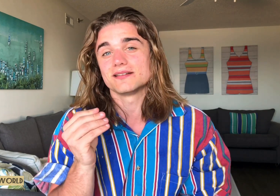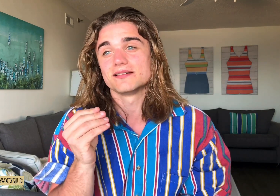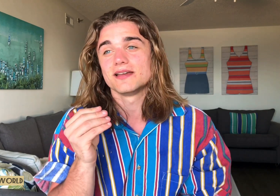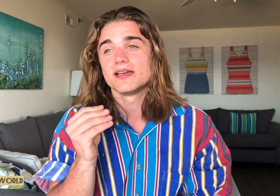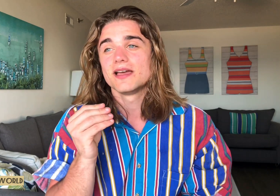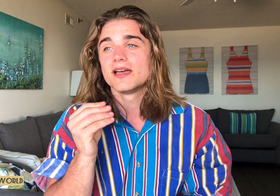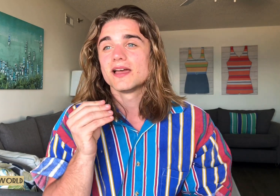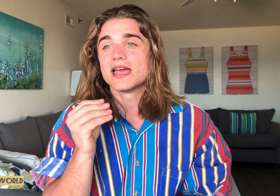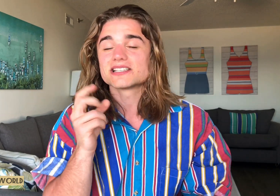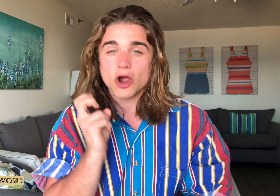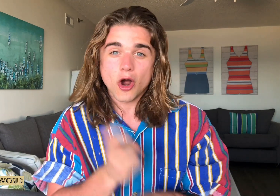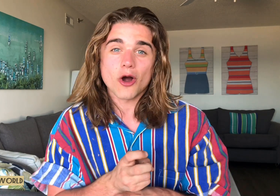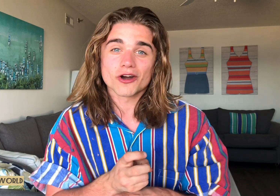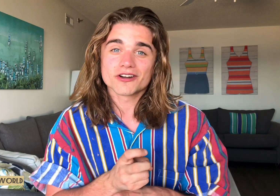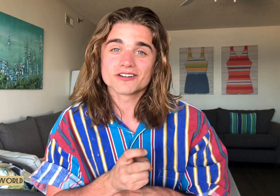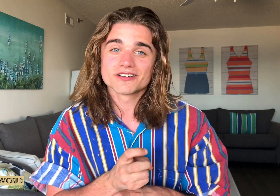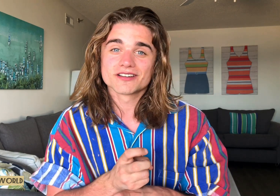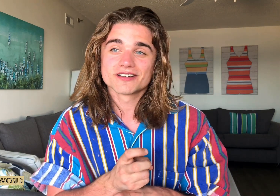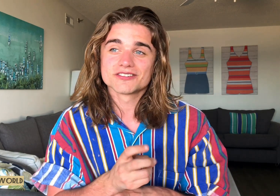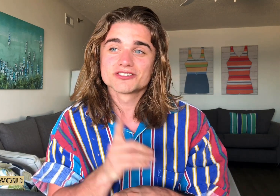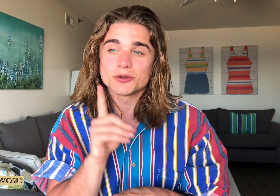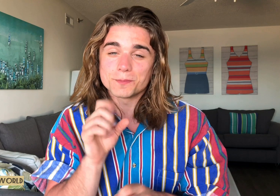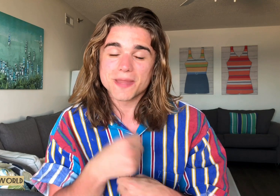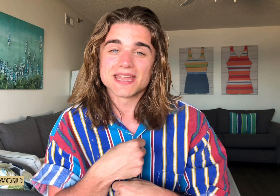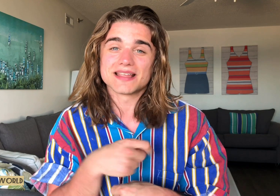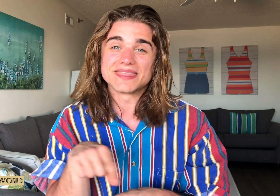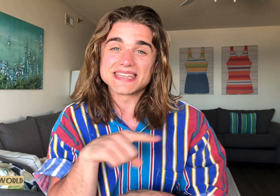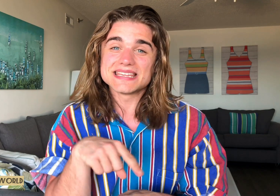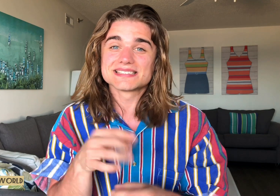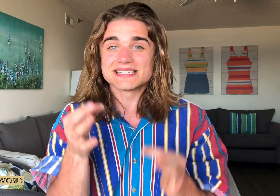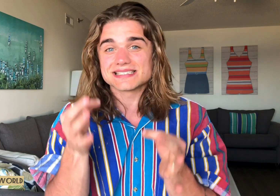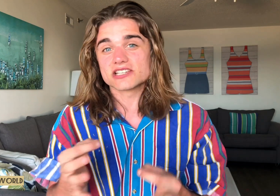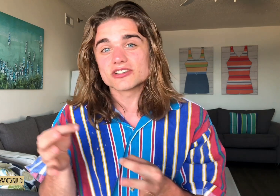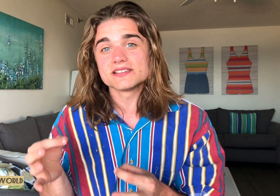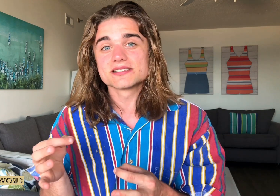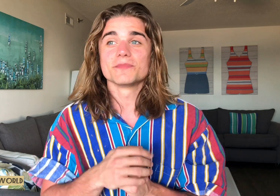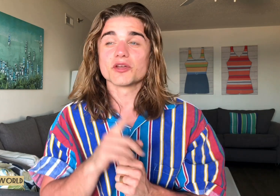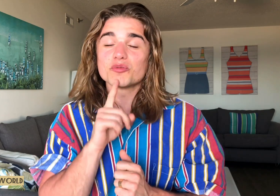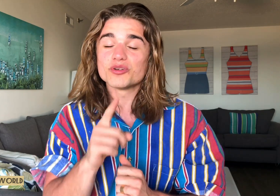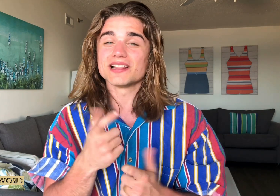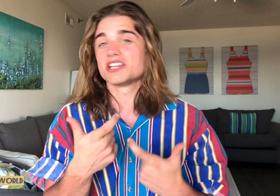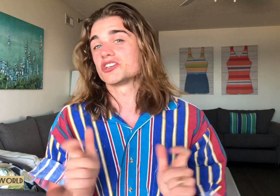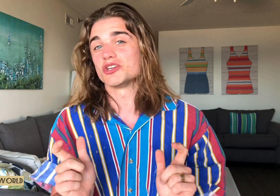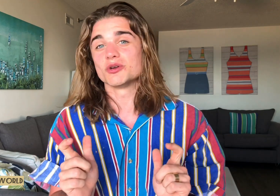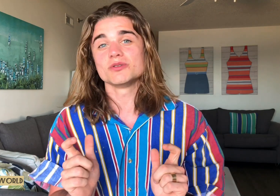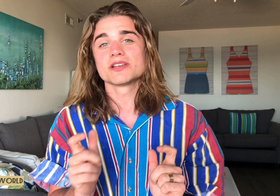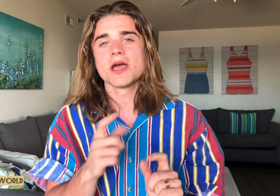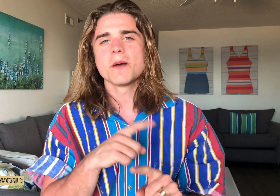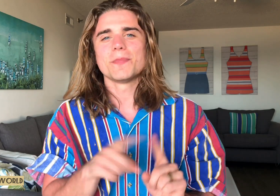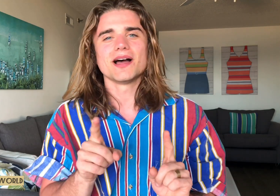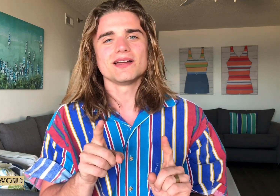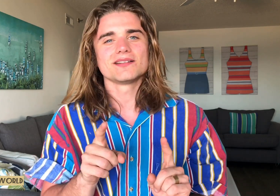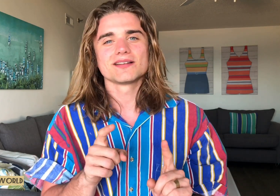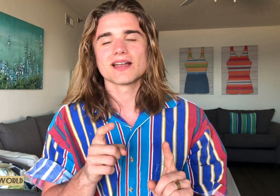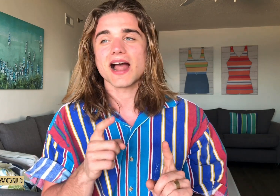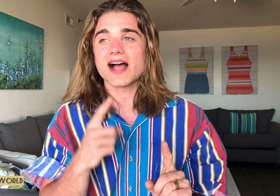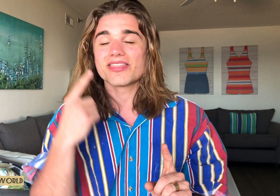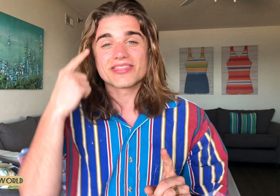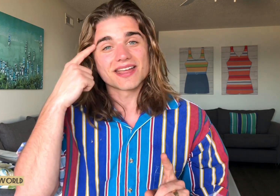it's hard to make these decisions. They're really huge. But I think